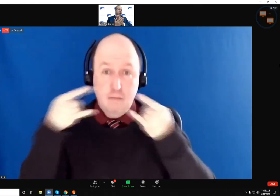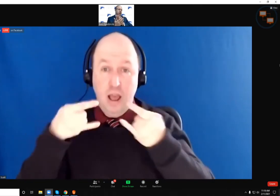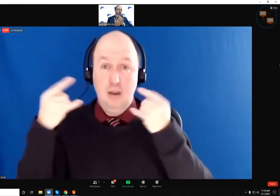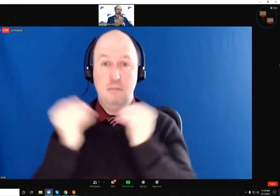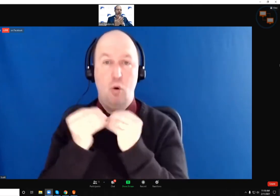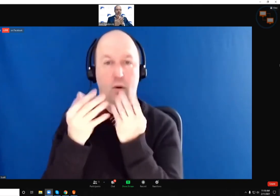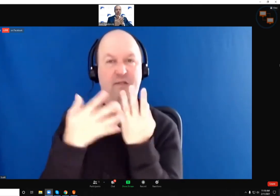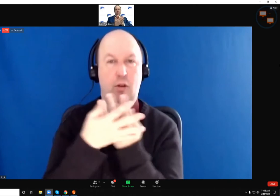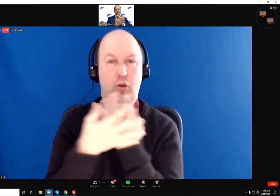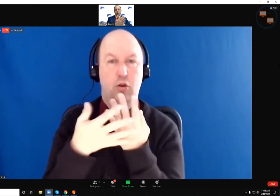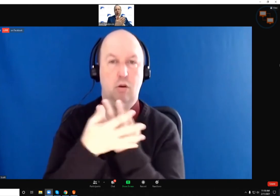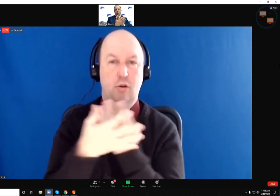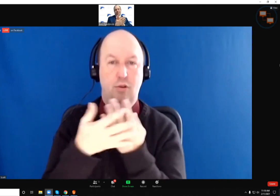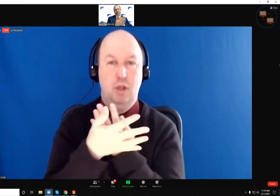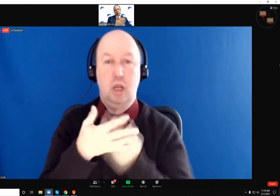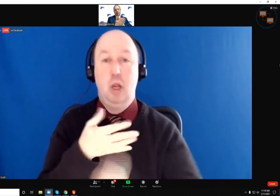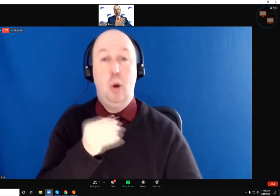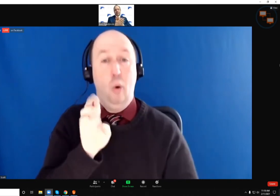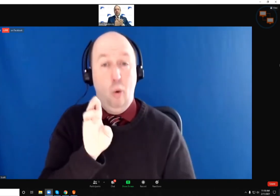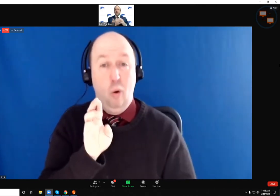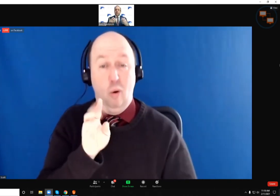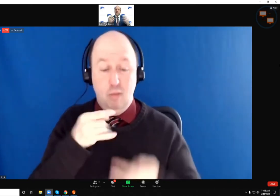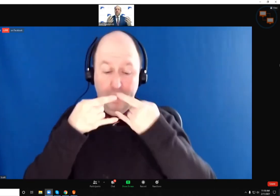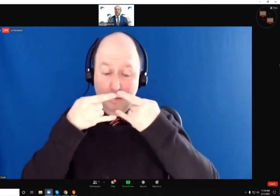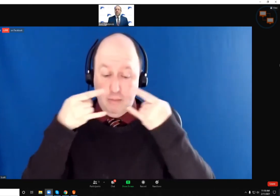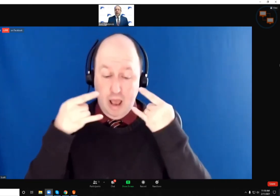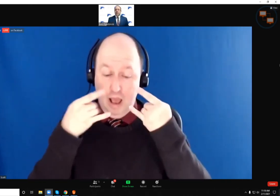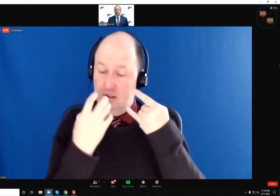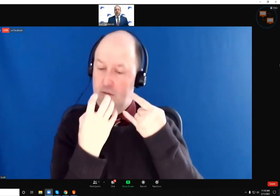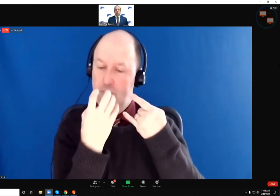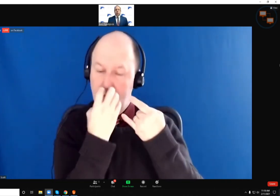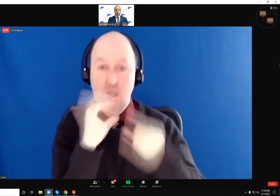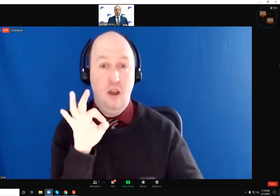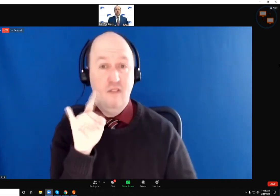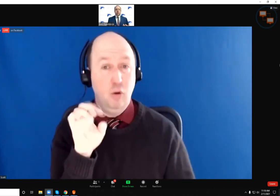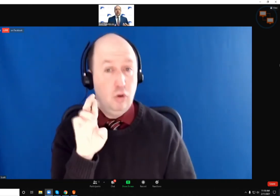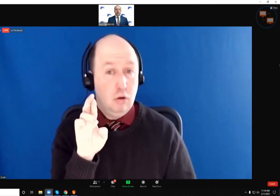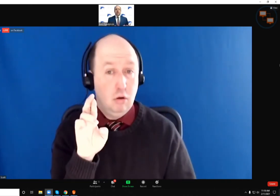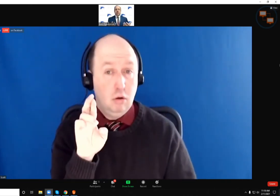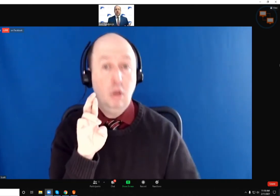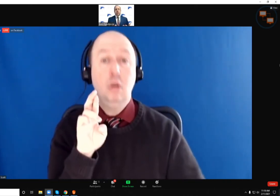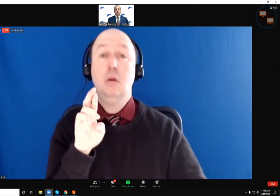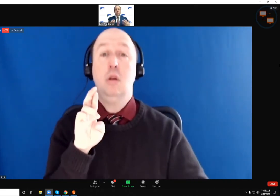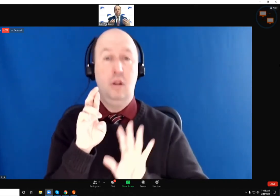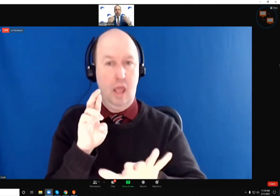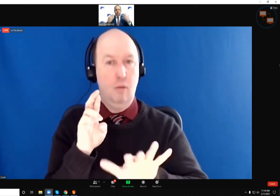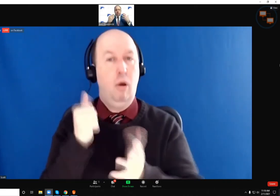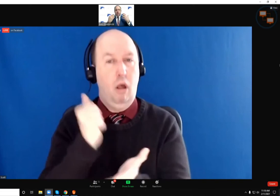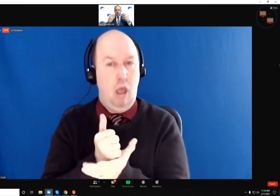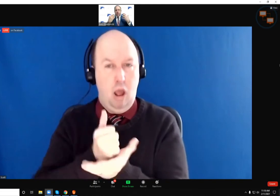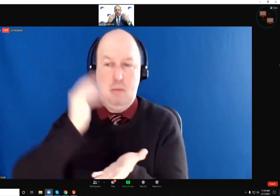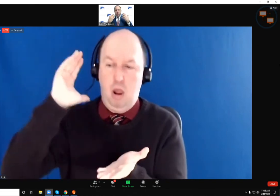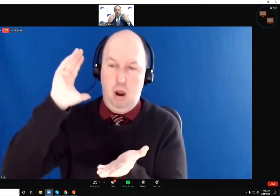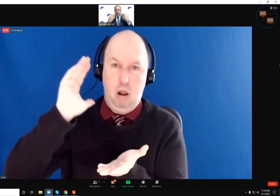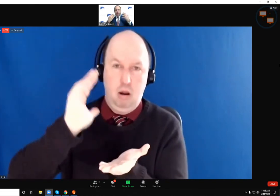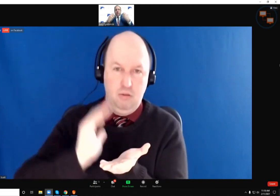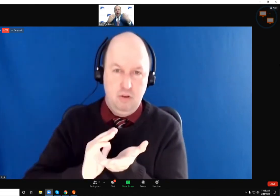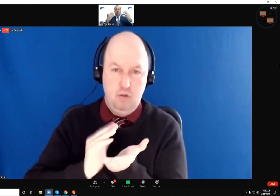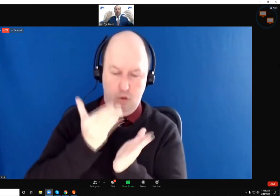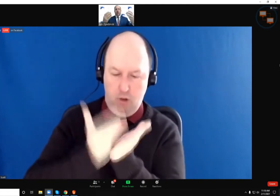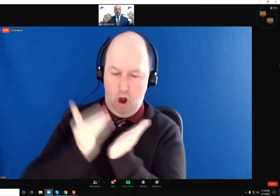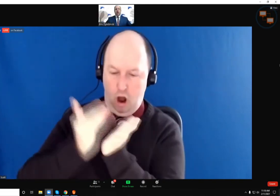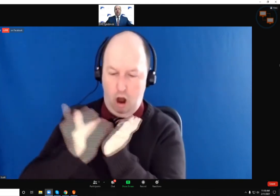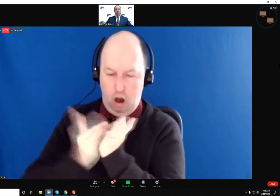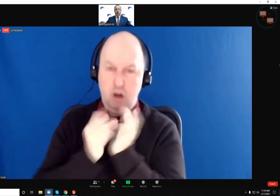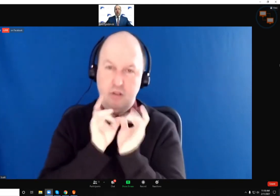some sort of filter on a single mask. It makes sense. It's going to, again, decrease the ability for particulates of COVID to come